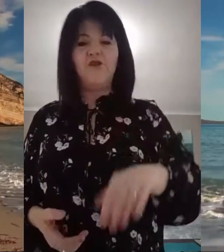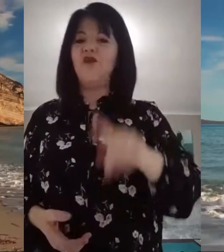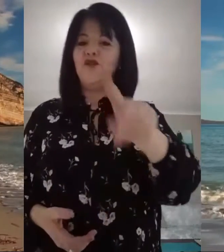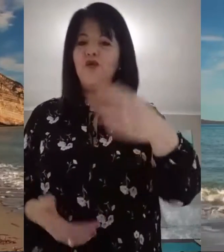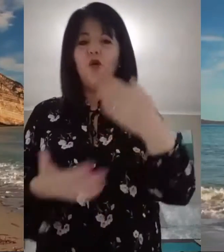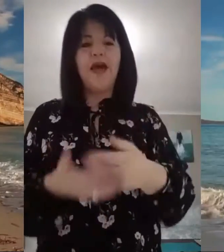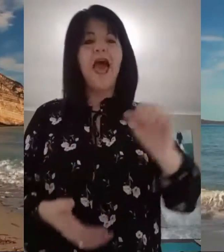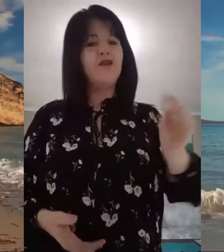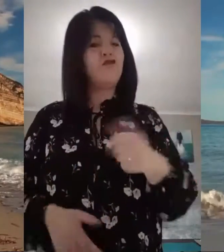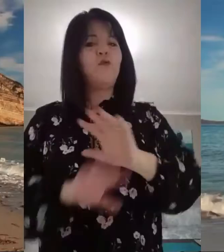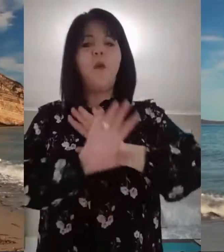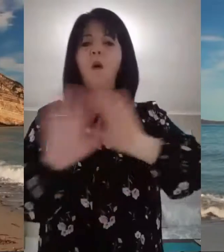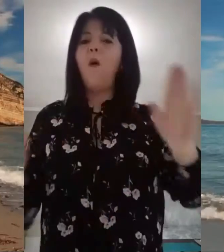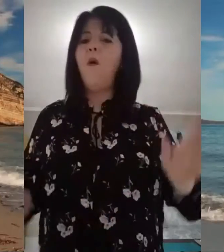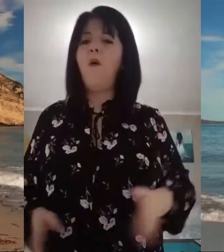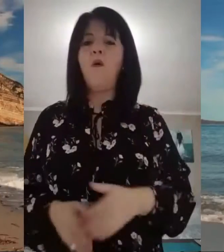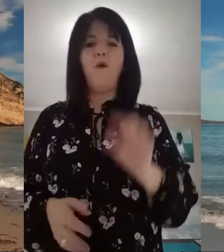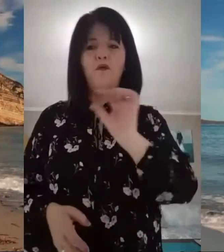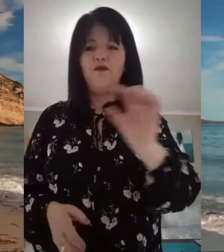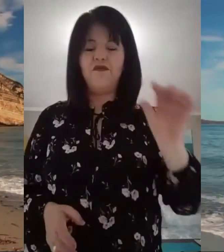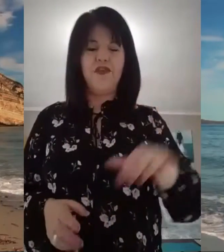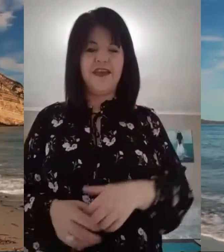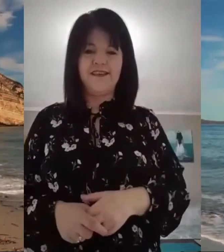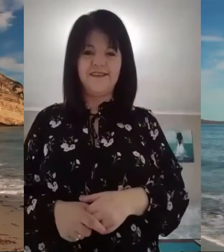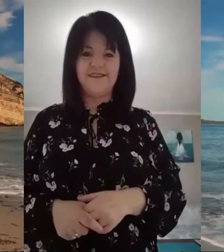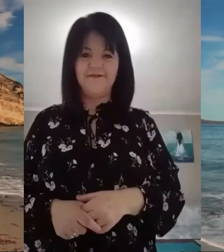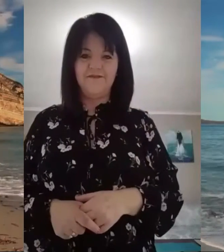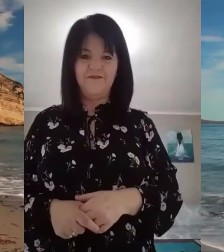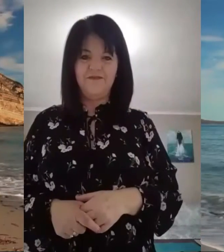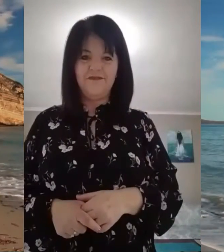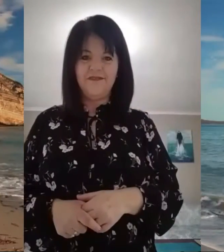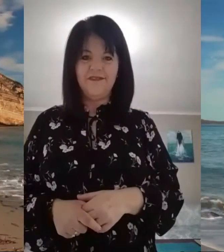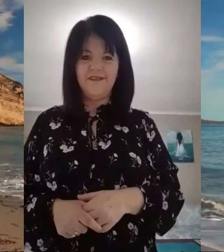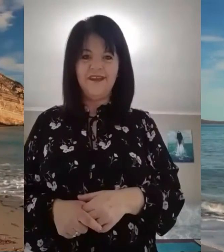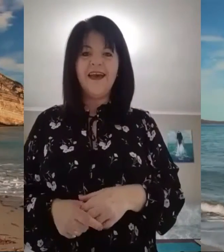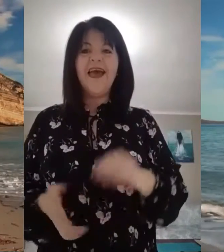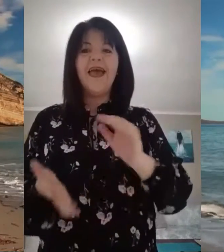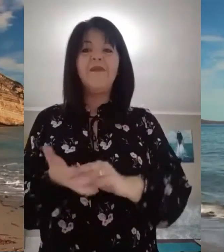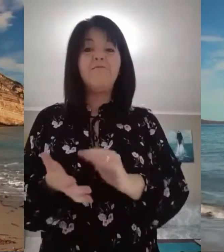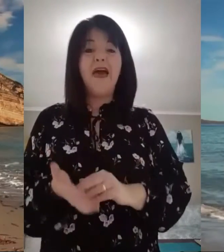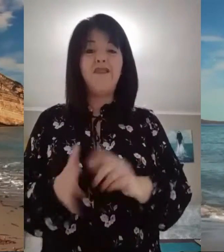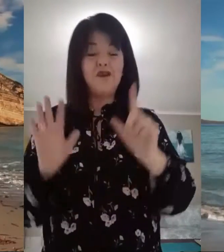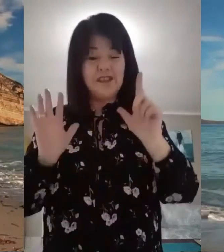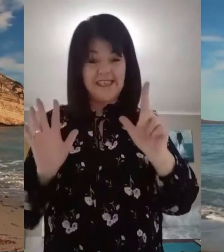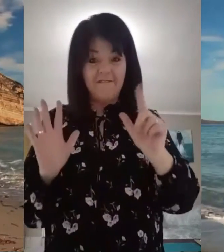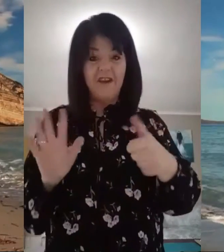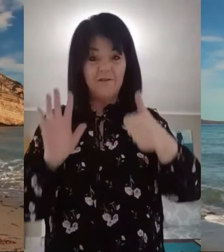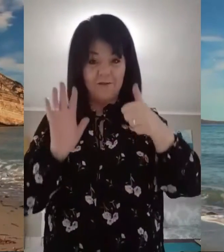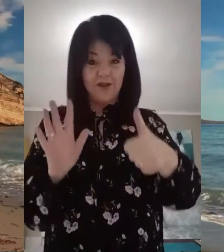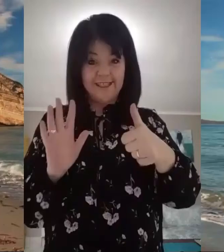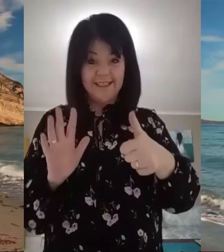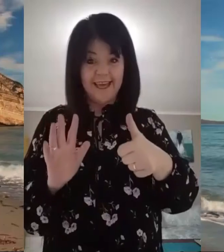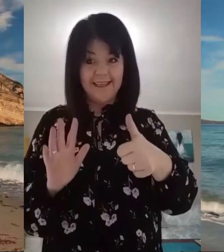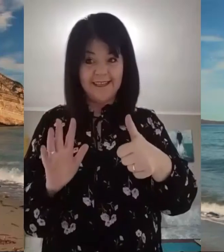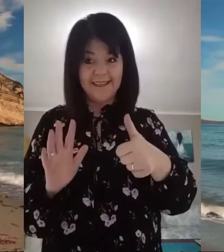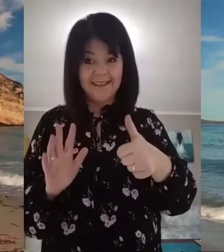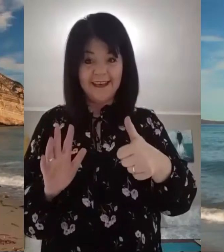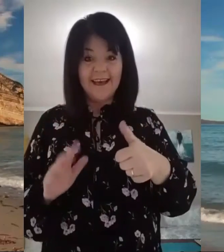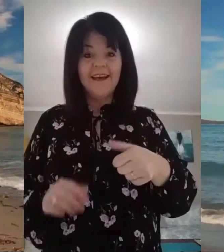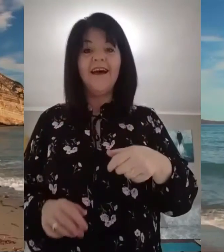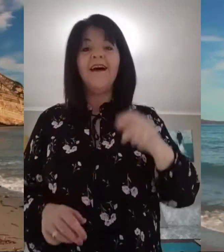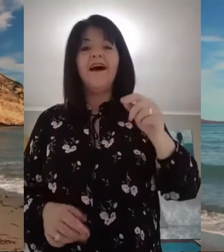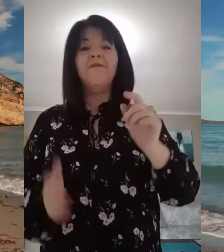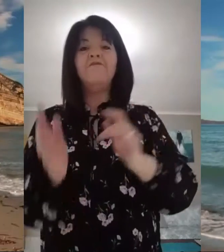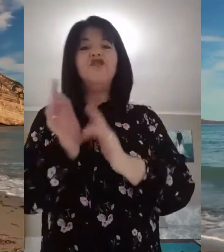in you, you can do all things. In Matthew 7 verse 6,